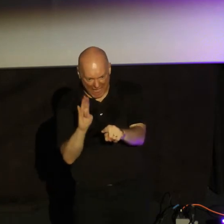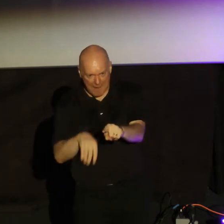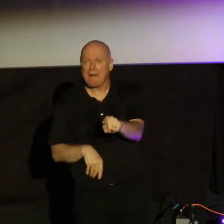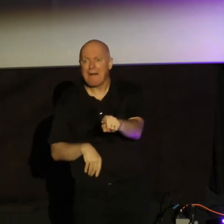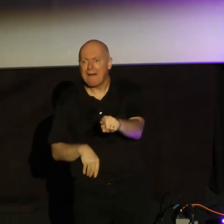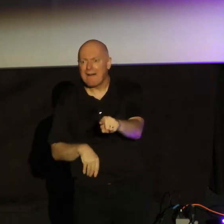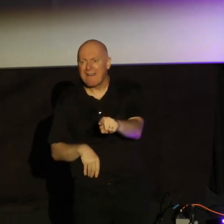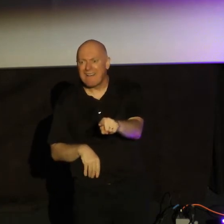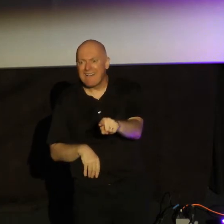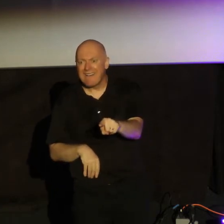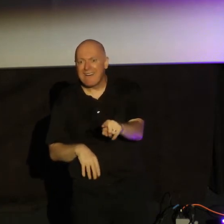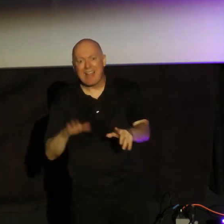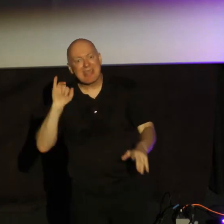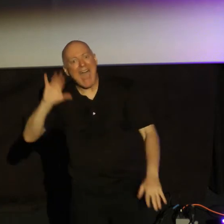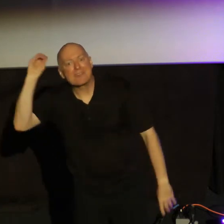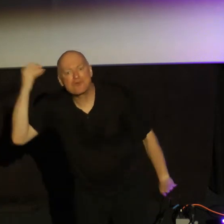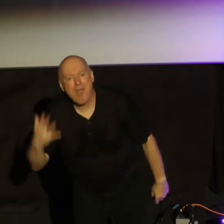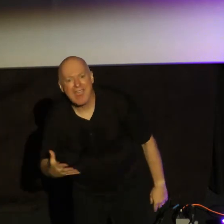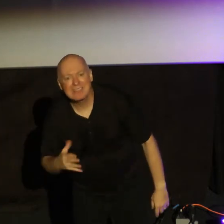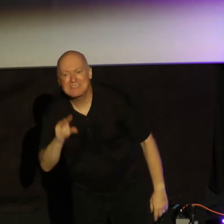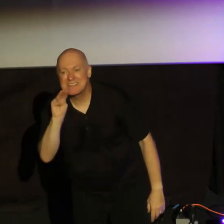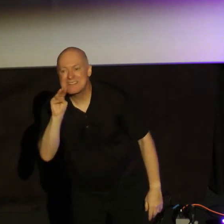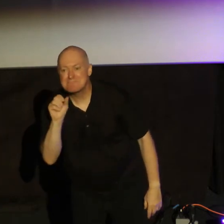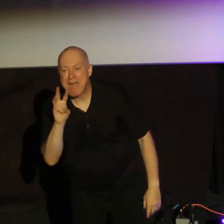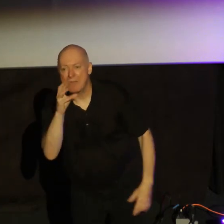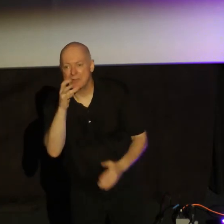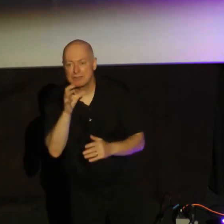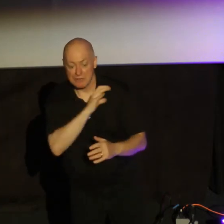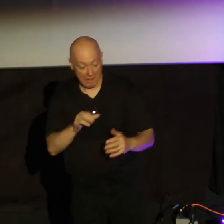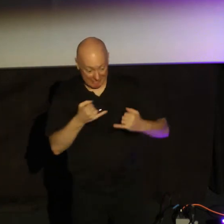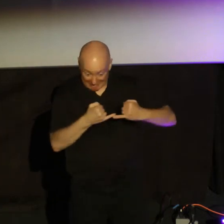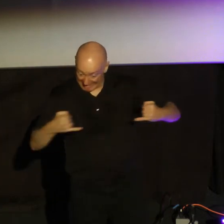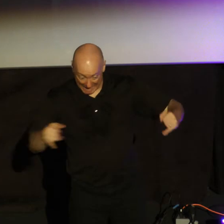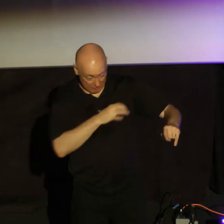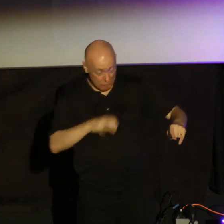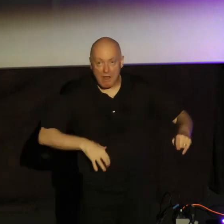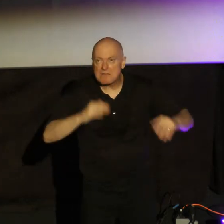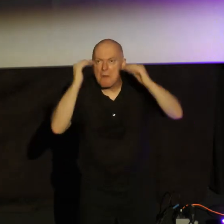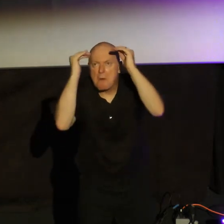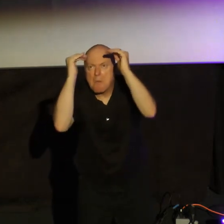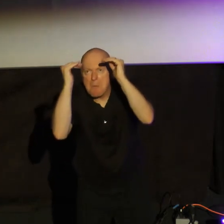so much grace in Matthew 1. The line of Christ, and she's there, and she's called Rahab.